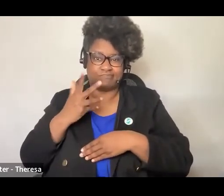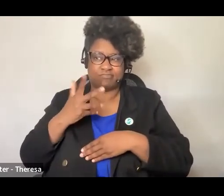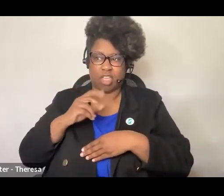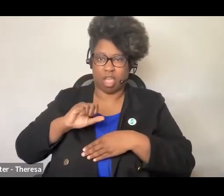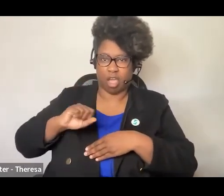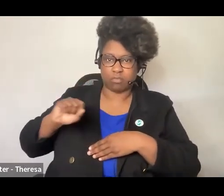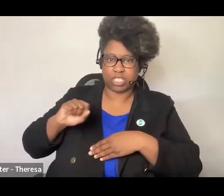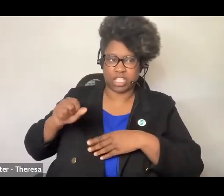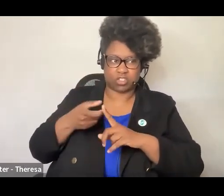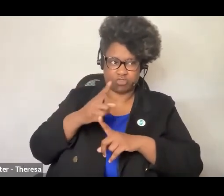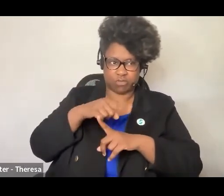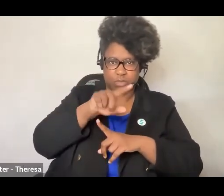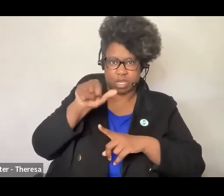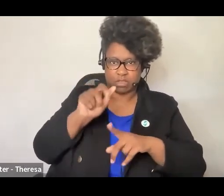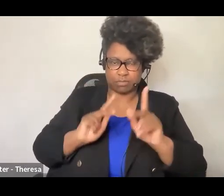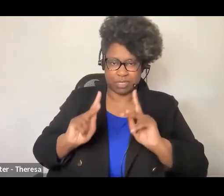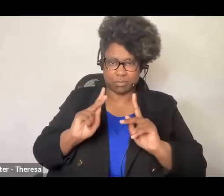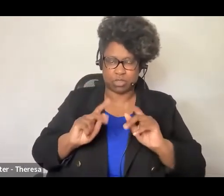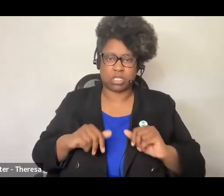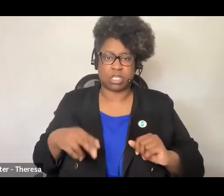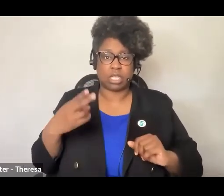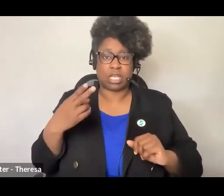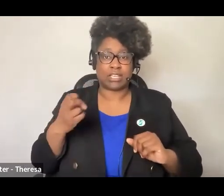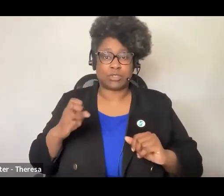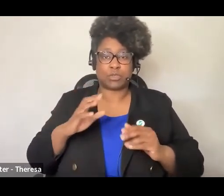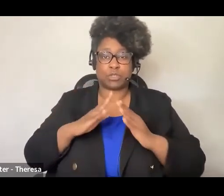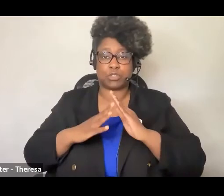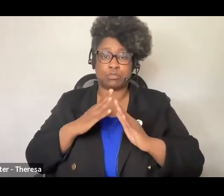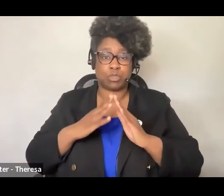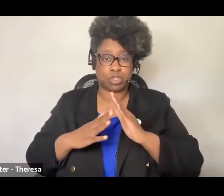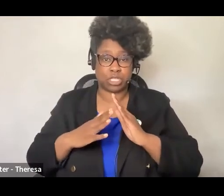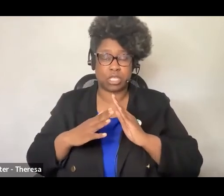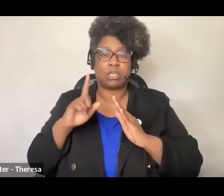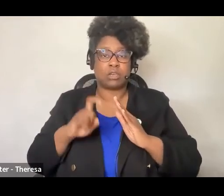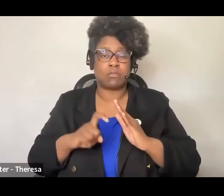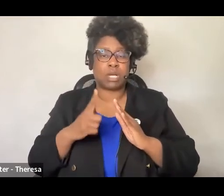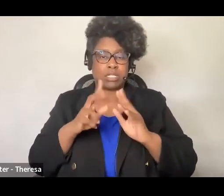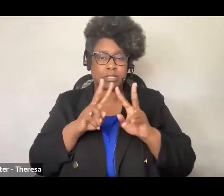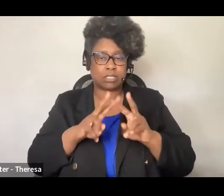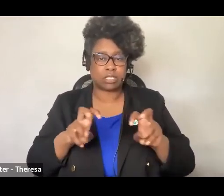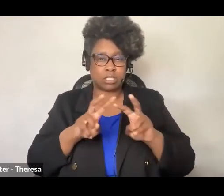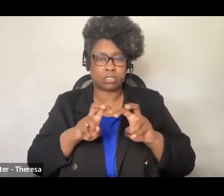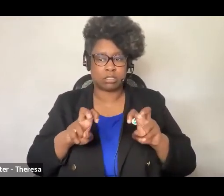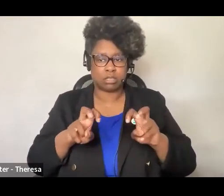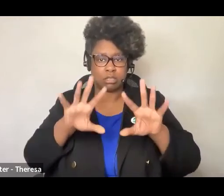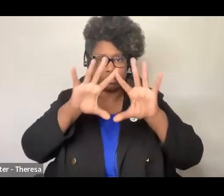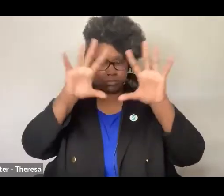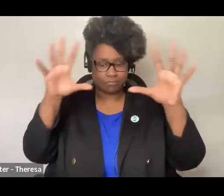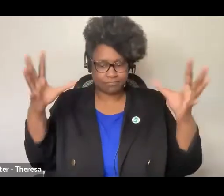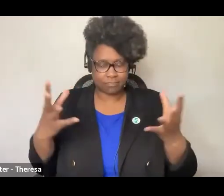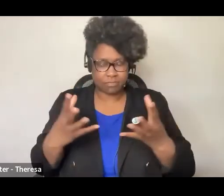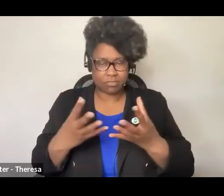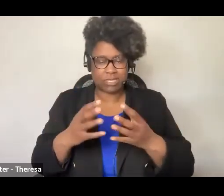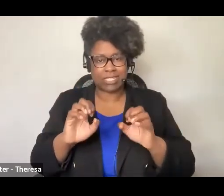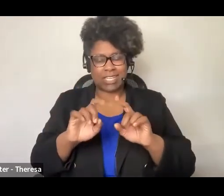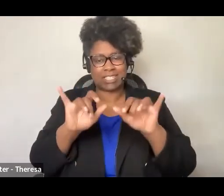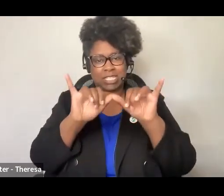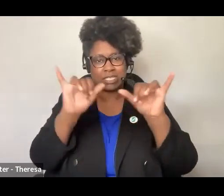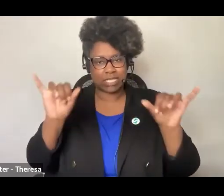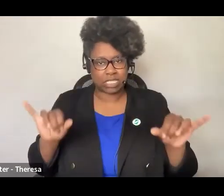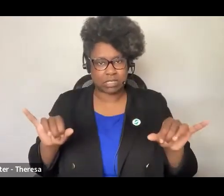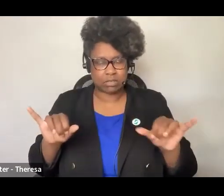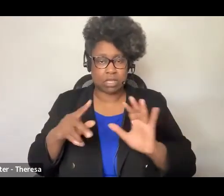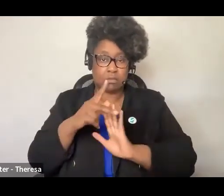dynamics existing in high schools or communities they serve, however, without looking at the larger educational system in which they are embedded. Policies,